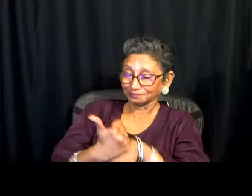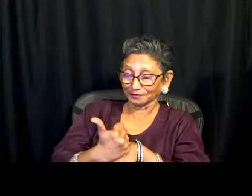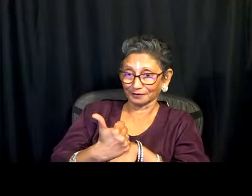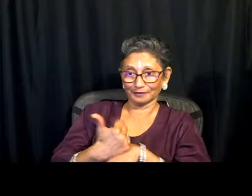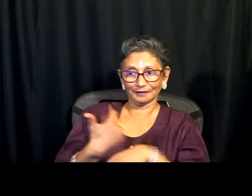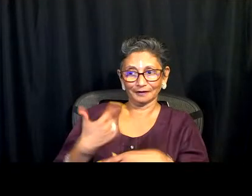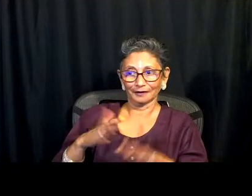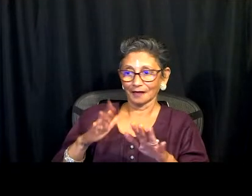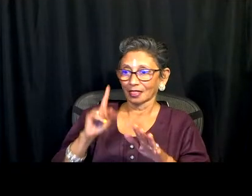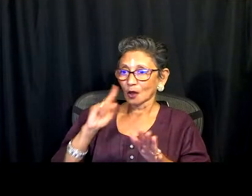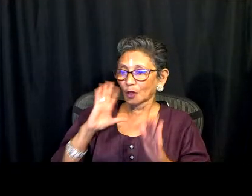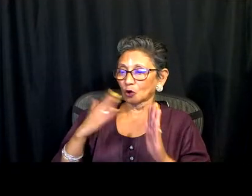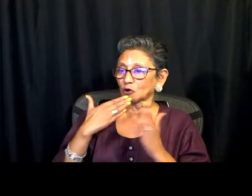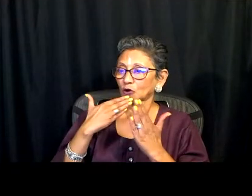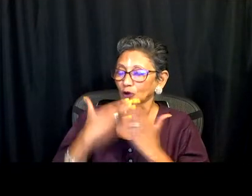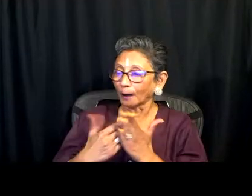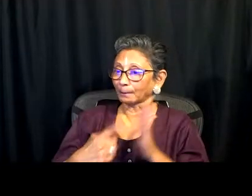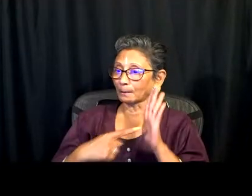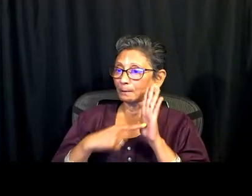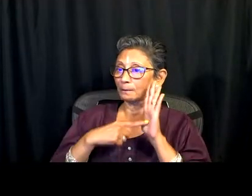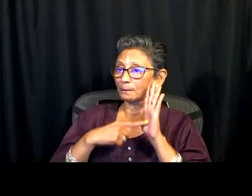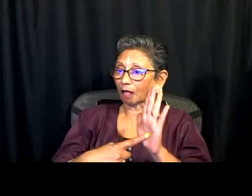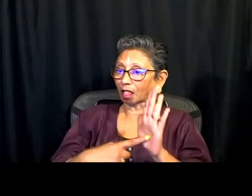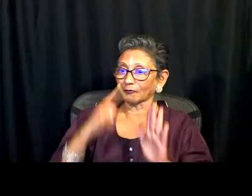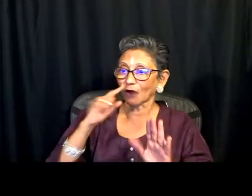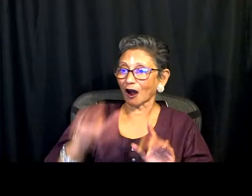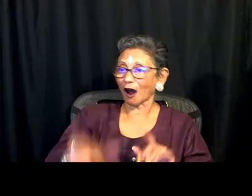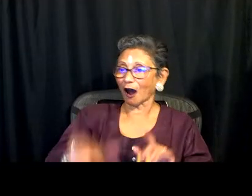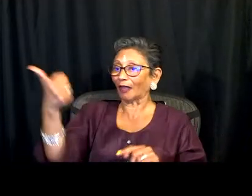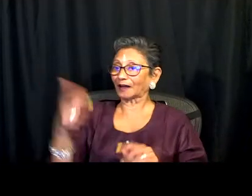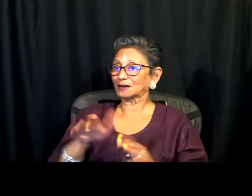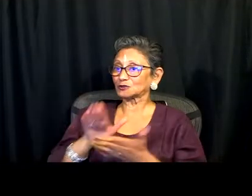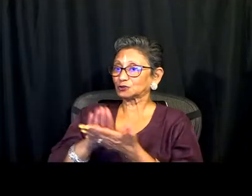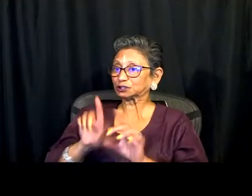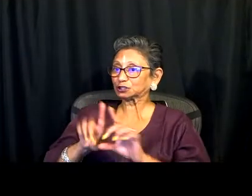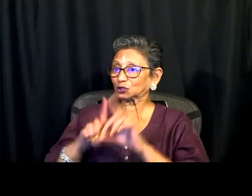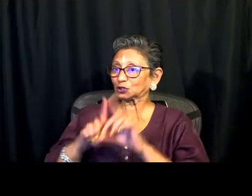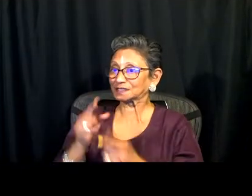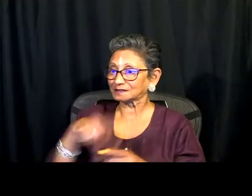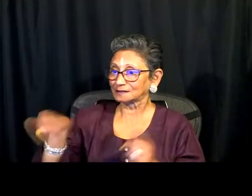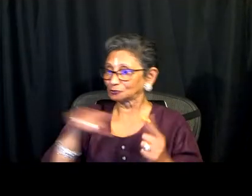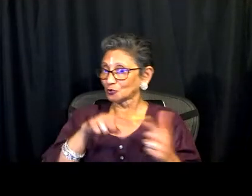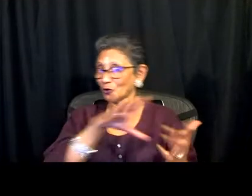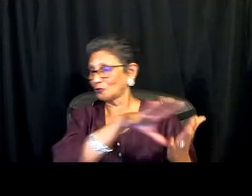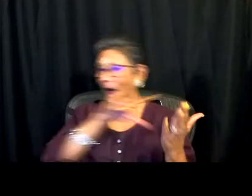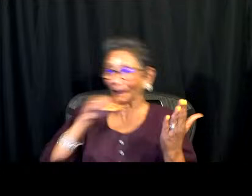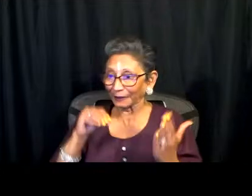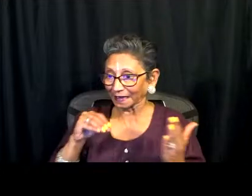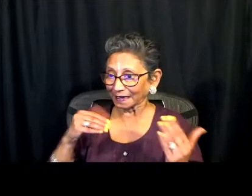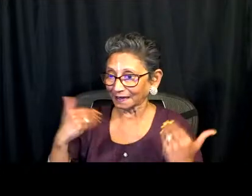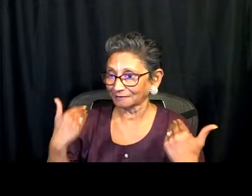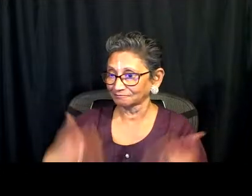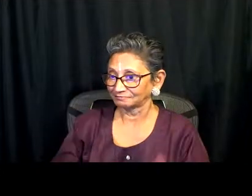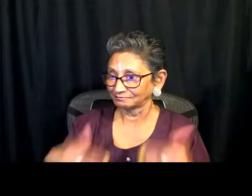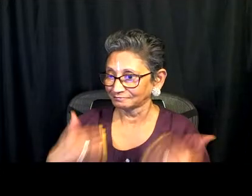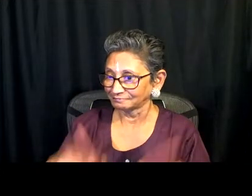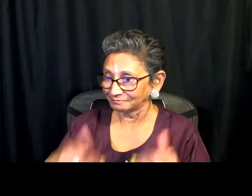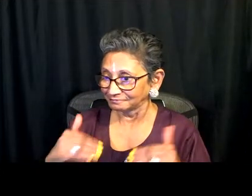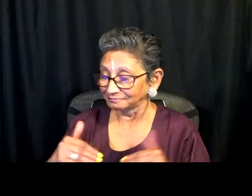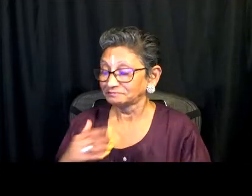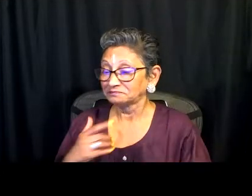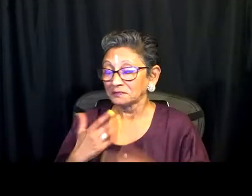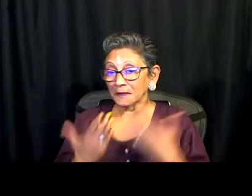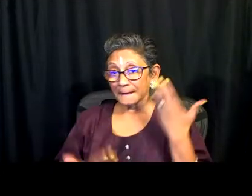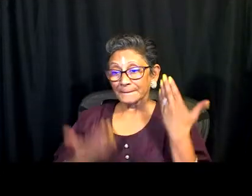kavita speaking i think it's fabulous to see the program being incepted there at lausd